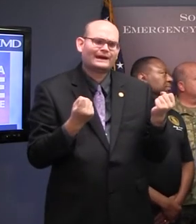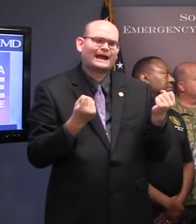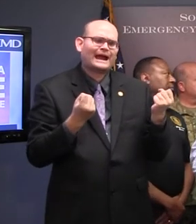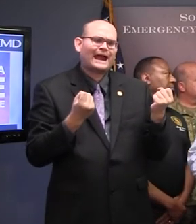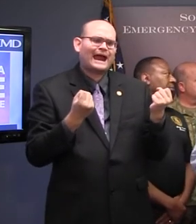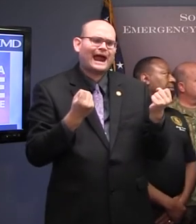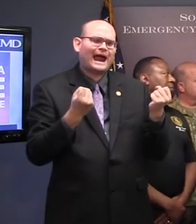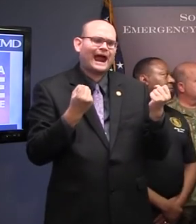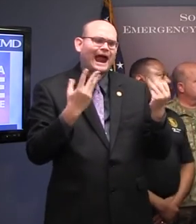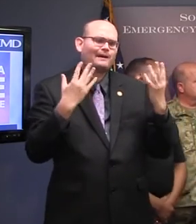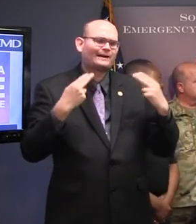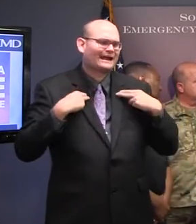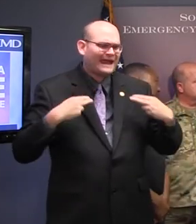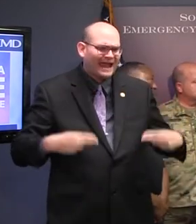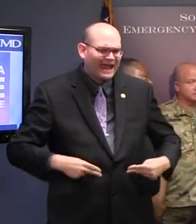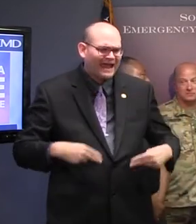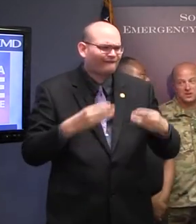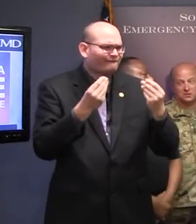DHEC? Mr. Wilson?